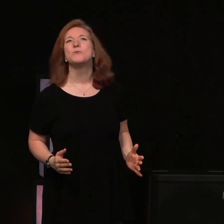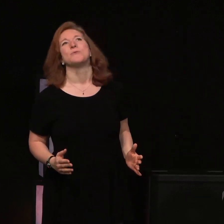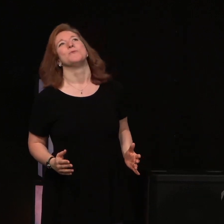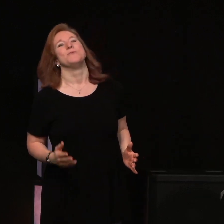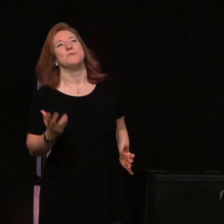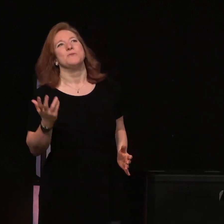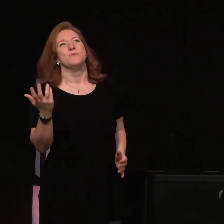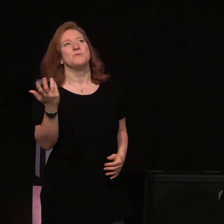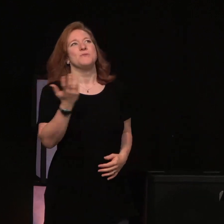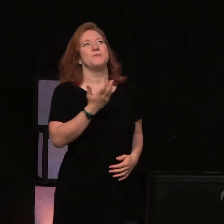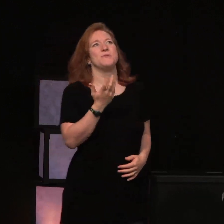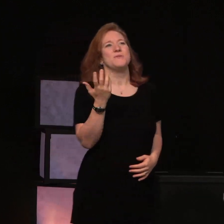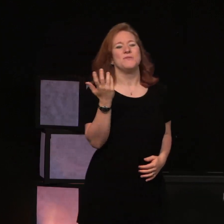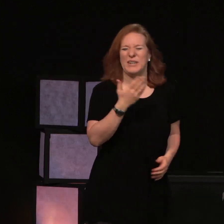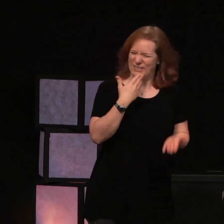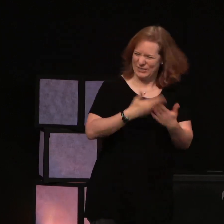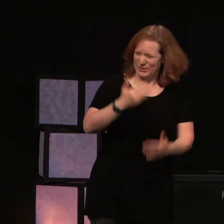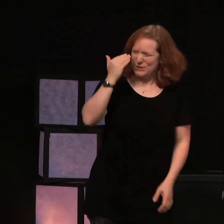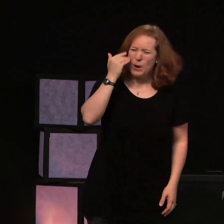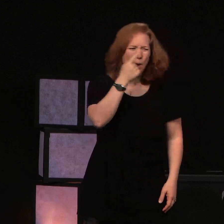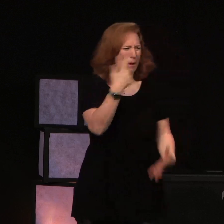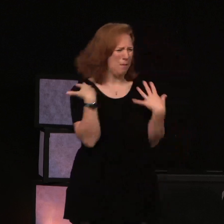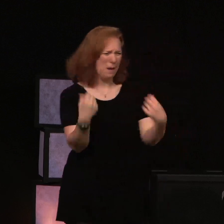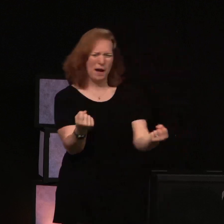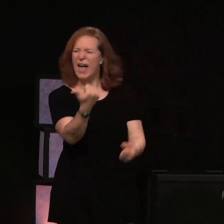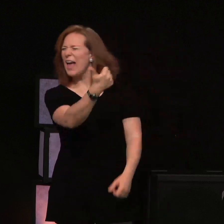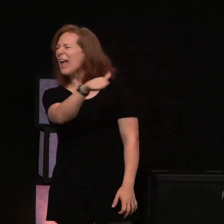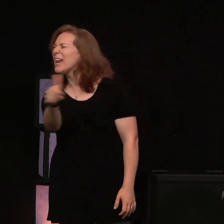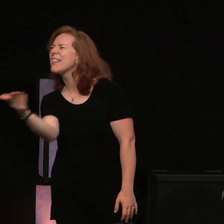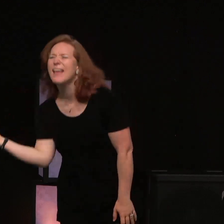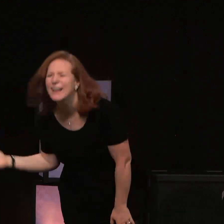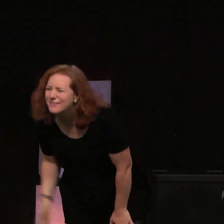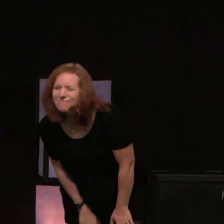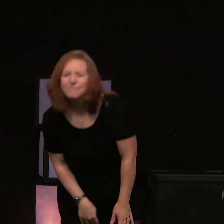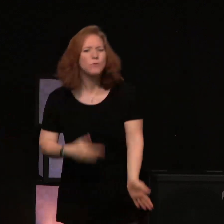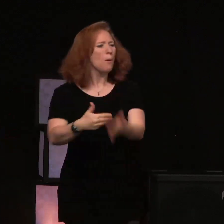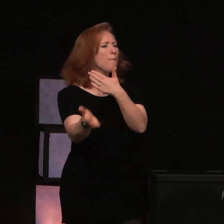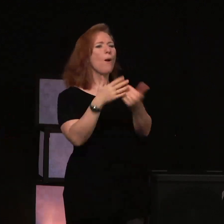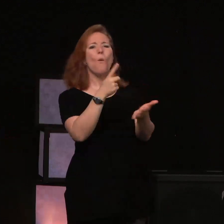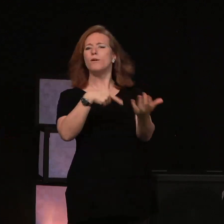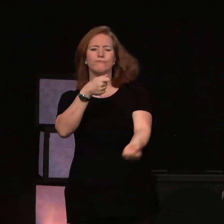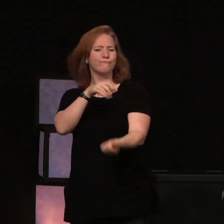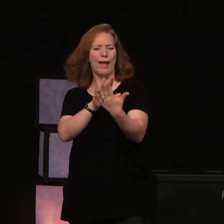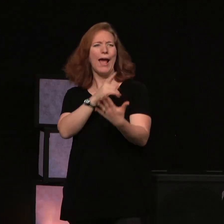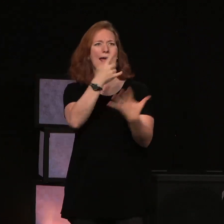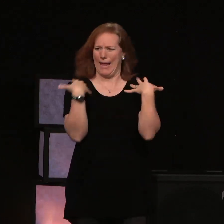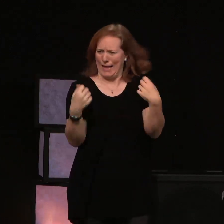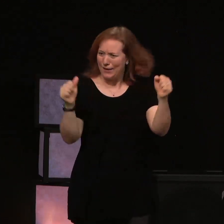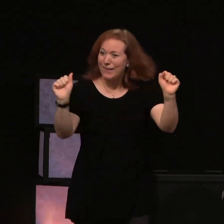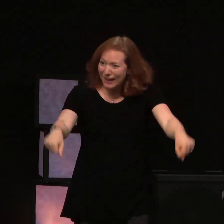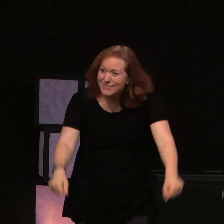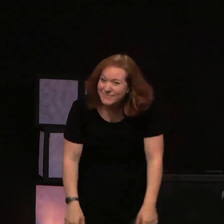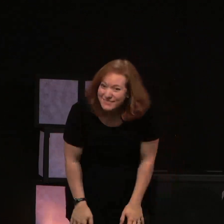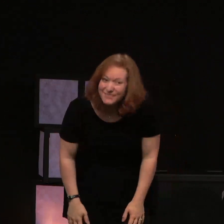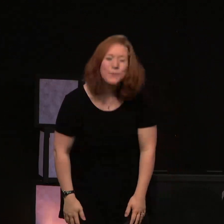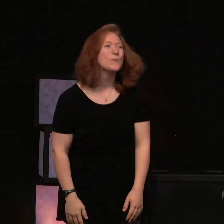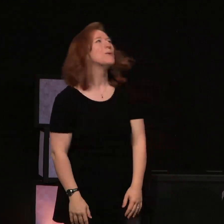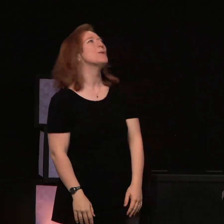boy. It's good to know that he can heal. It doesn't matter what it is. He's my healer. Woo.